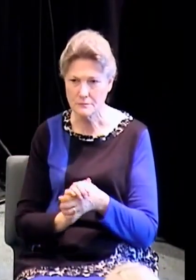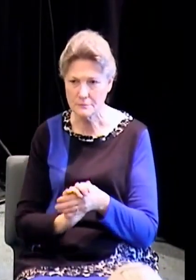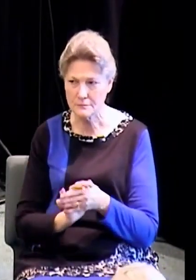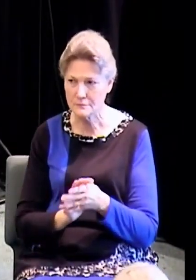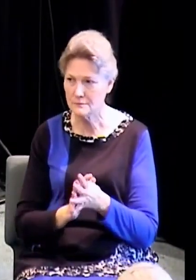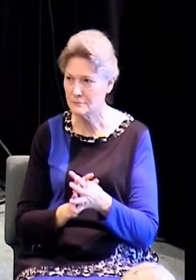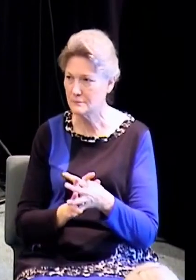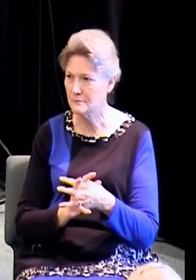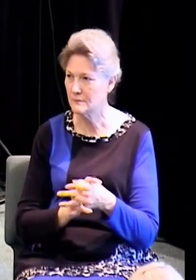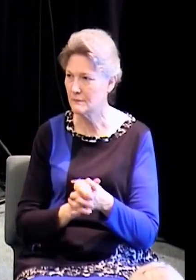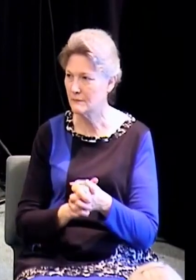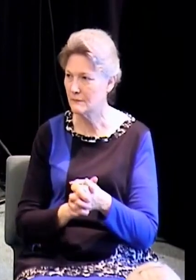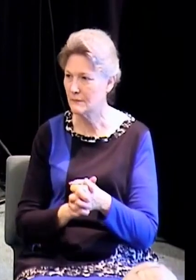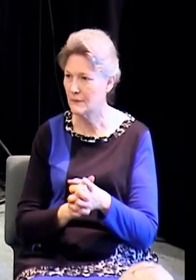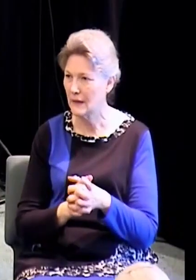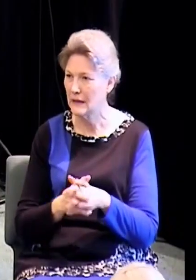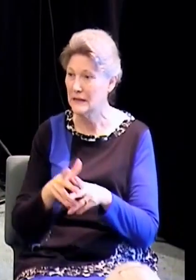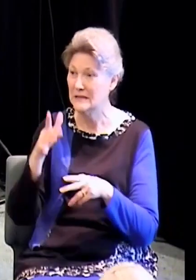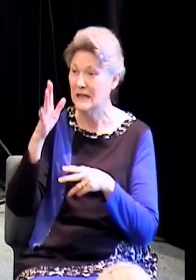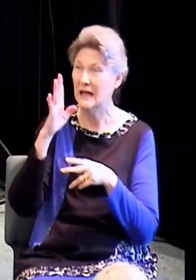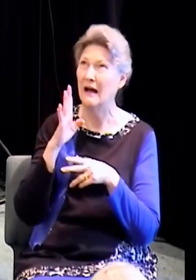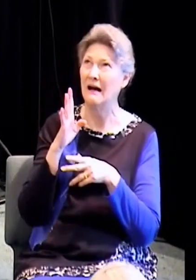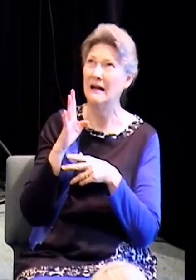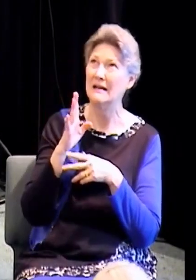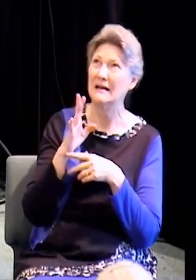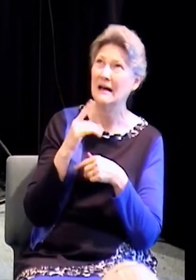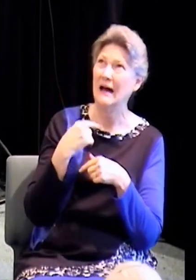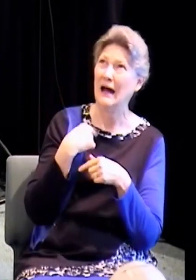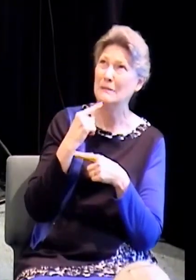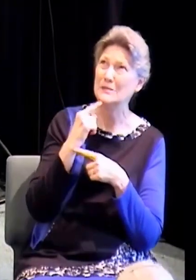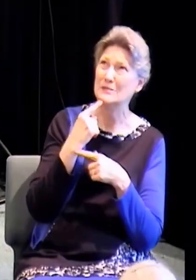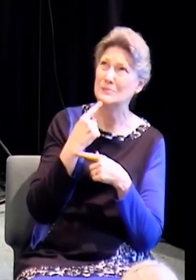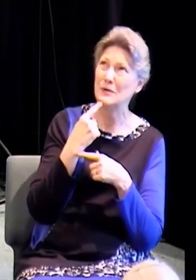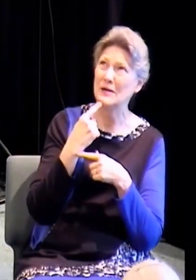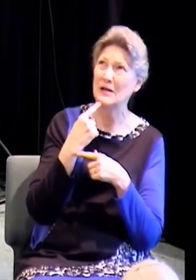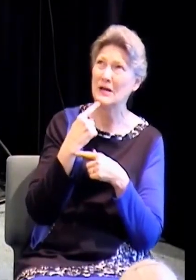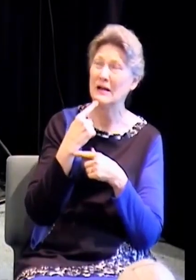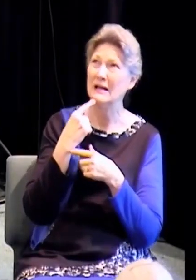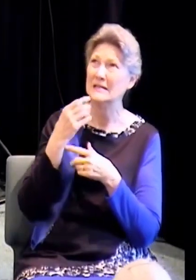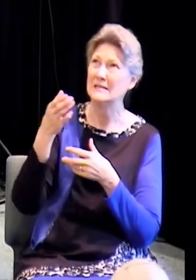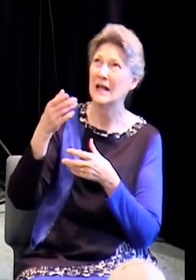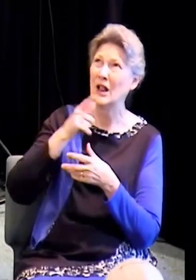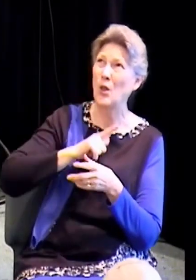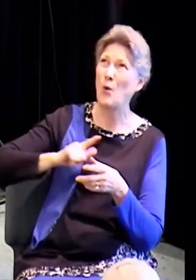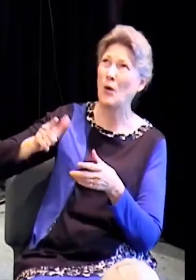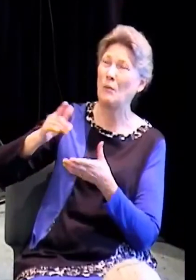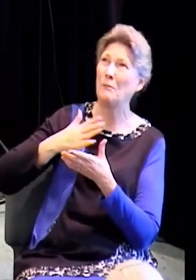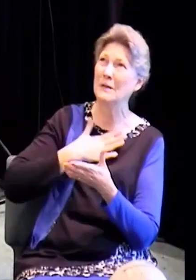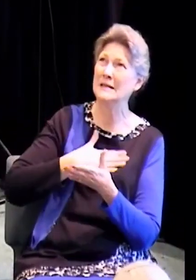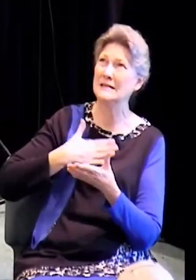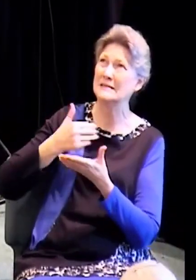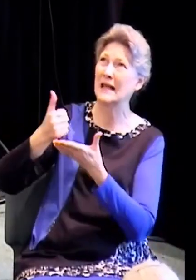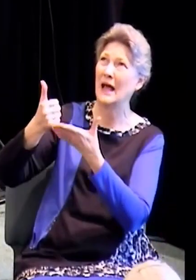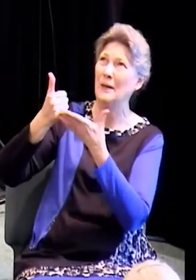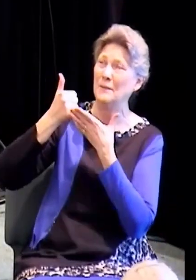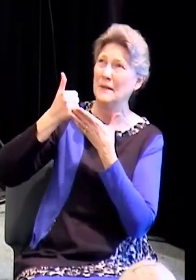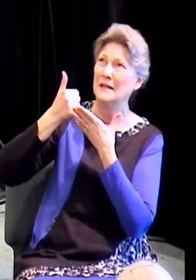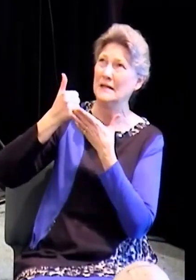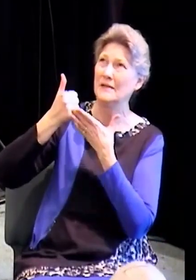You're disappointed in life and we're holding out a cup saying, Lord, would you please just help me make it through another day? And